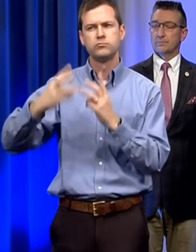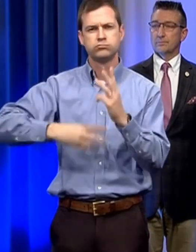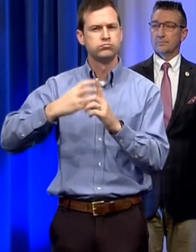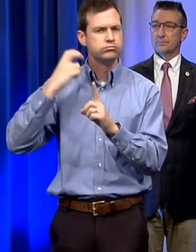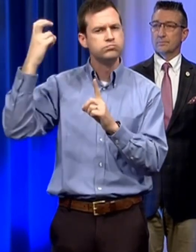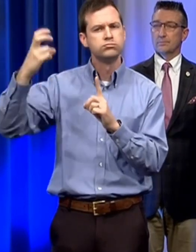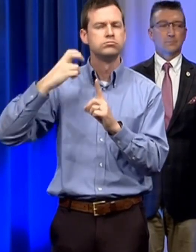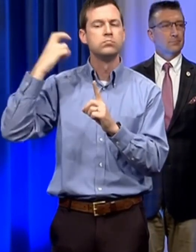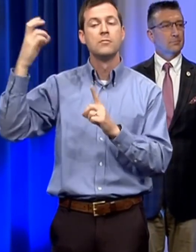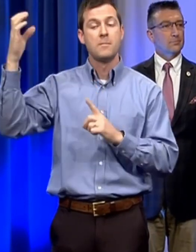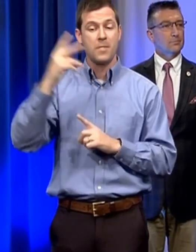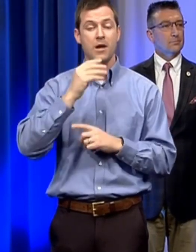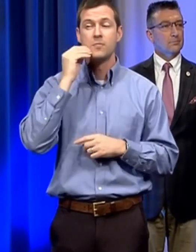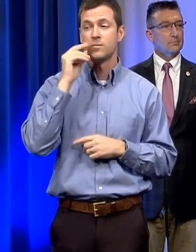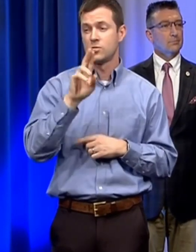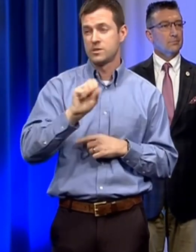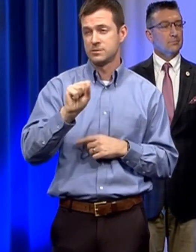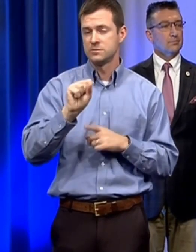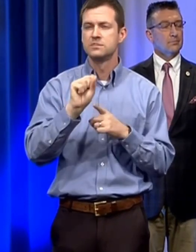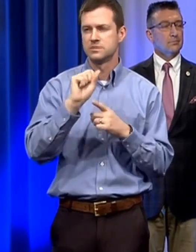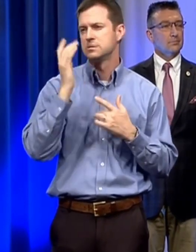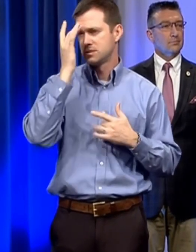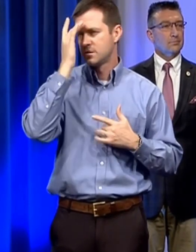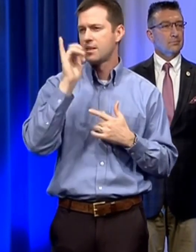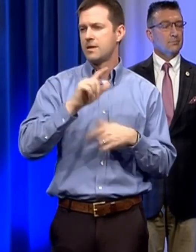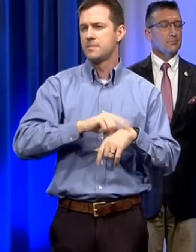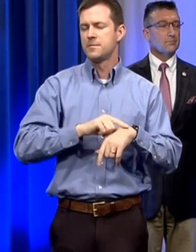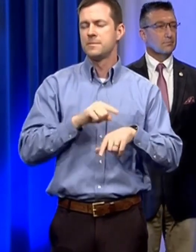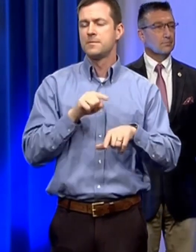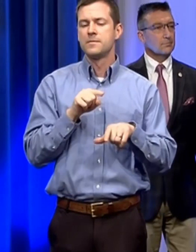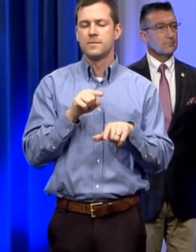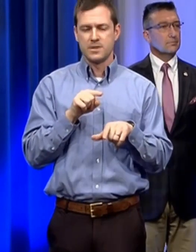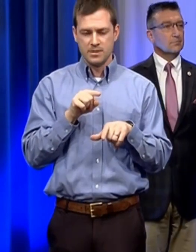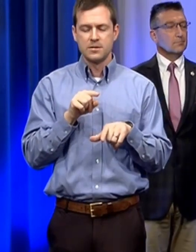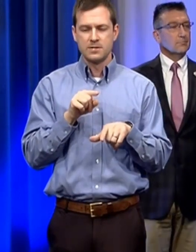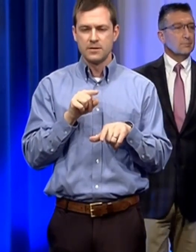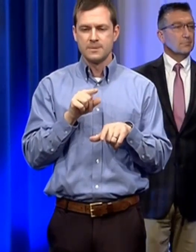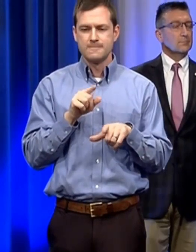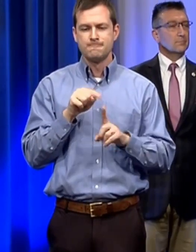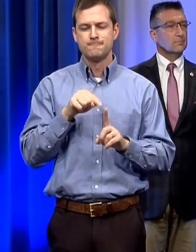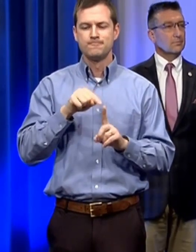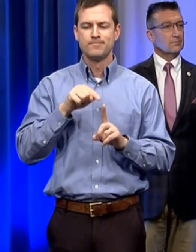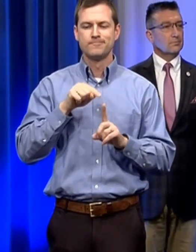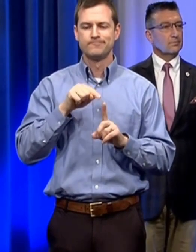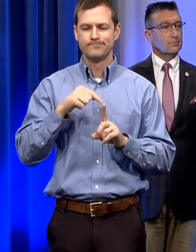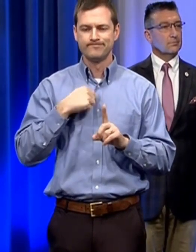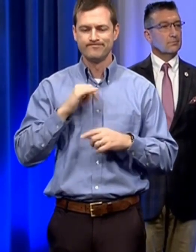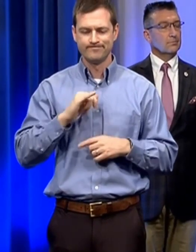united states and was ill about the time of returning uh that person uh saw uh their own uh personal uh